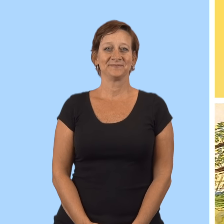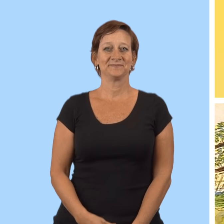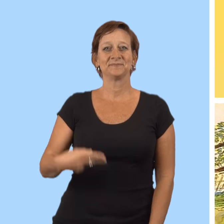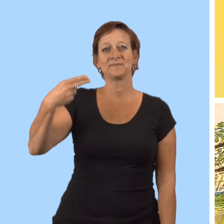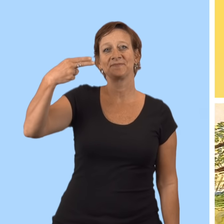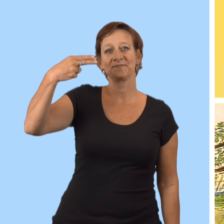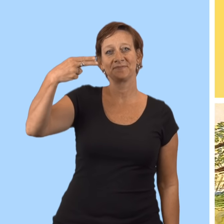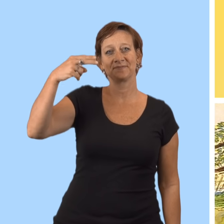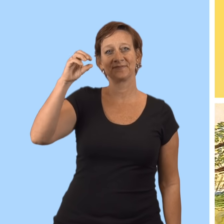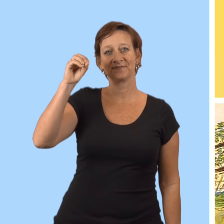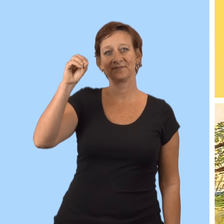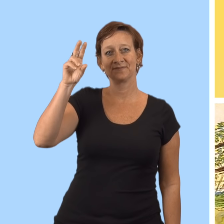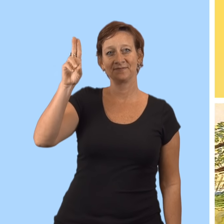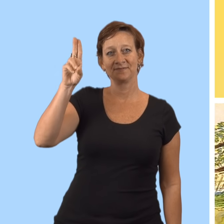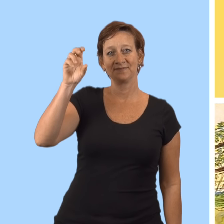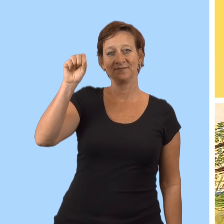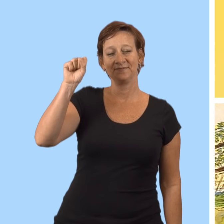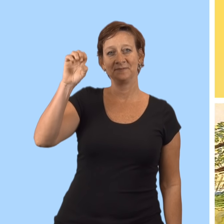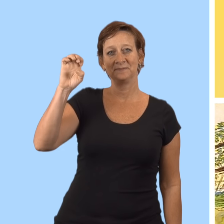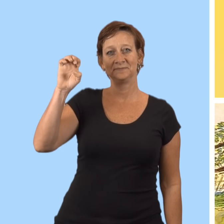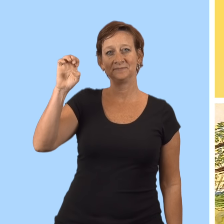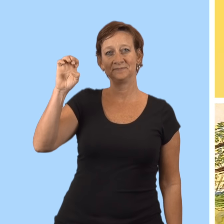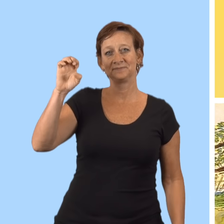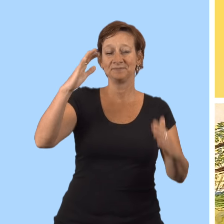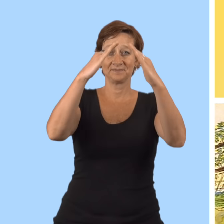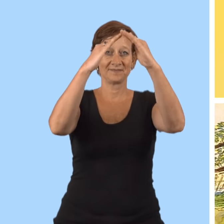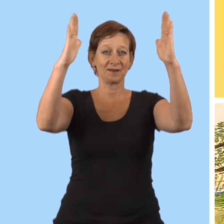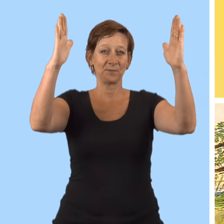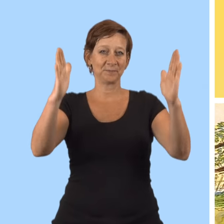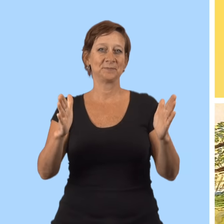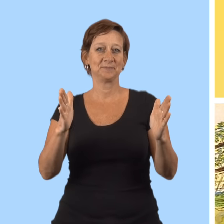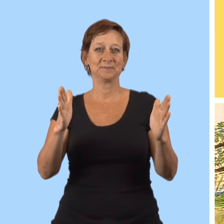house house